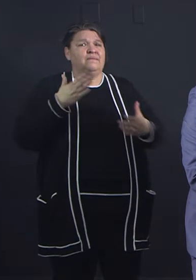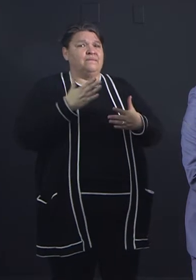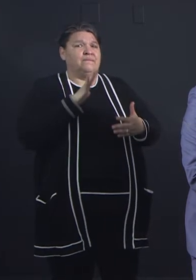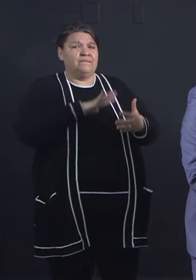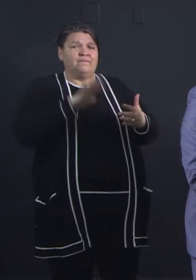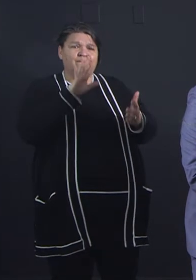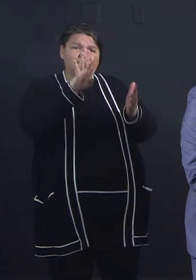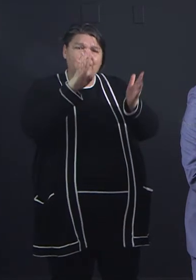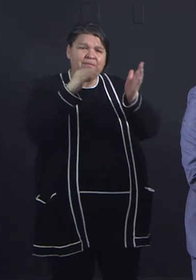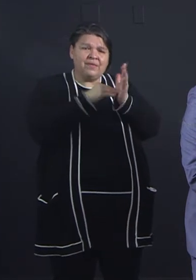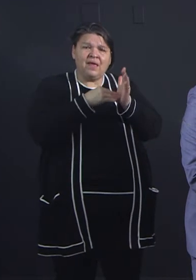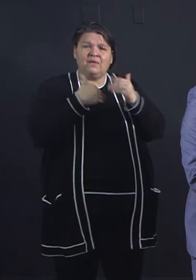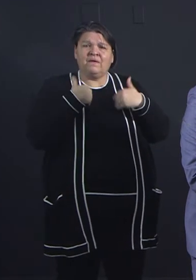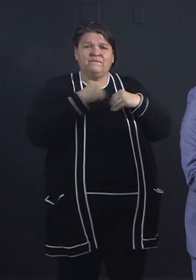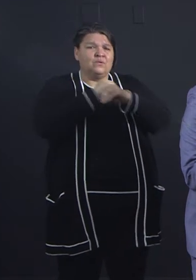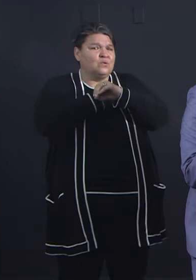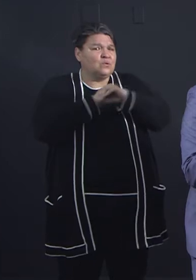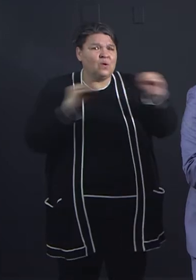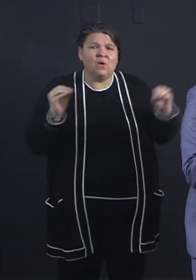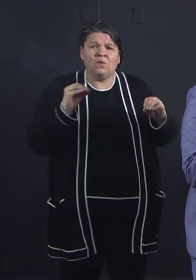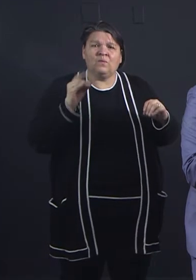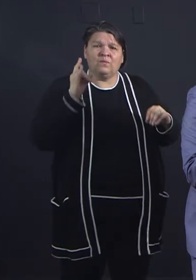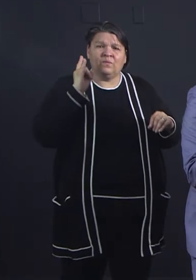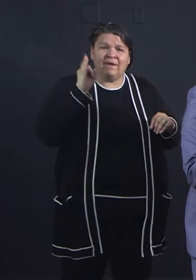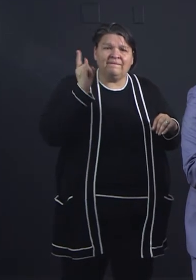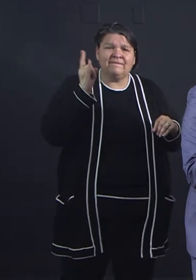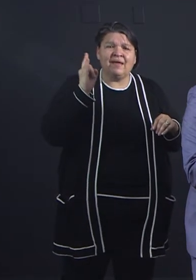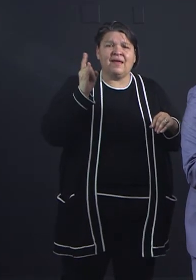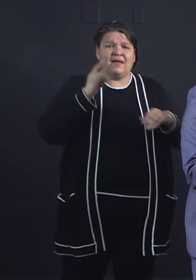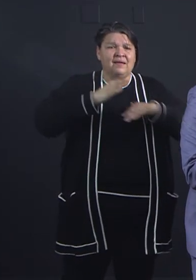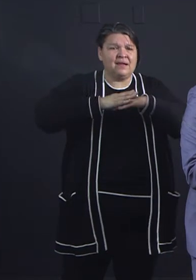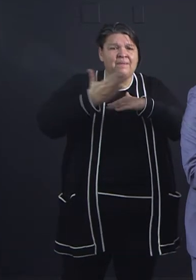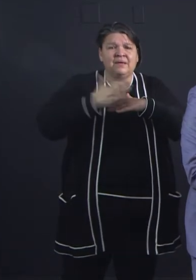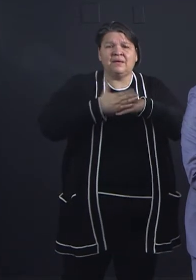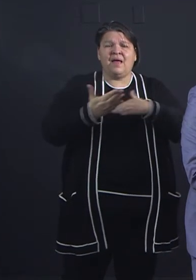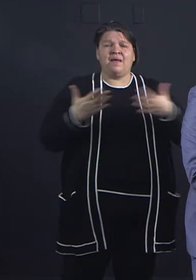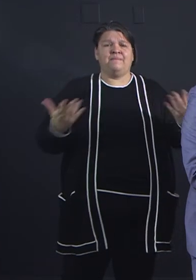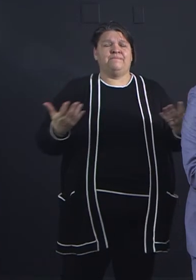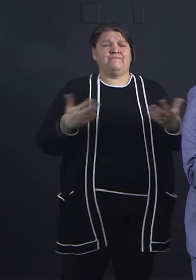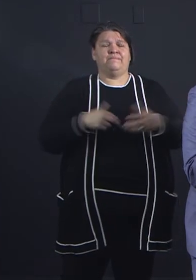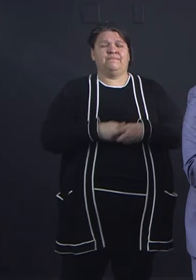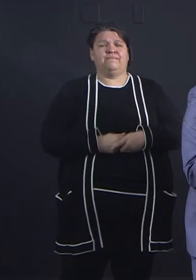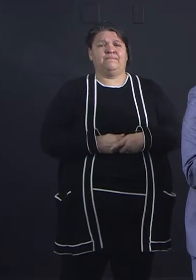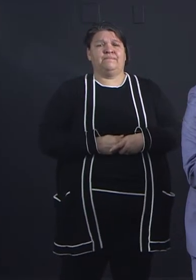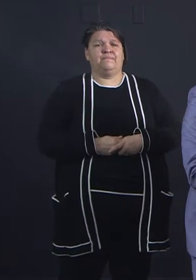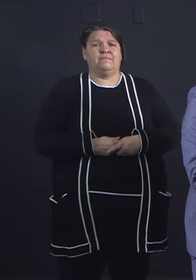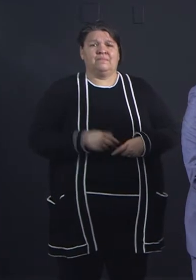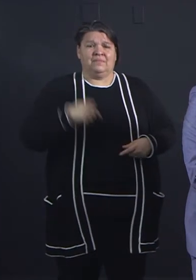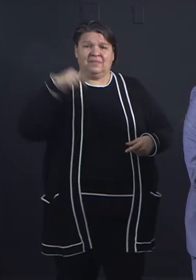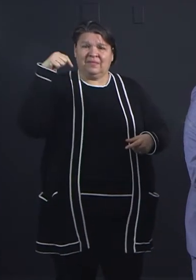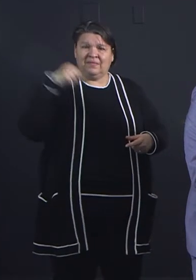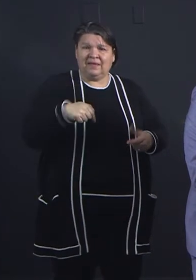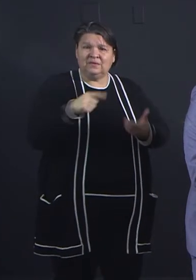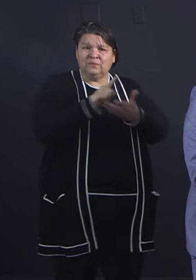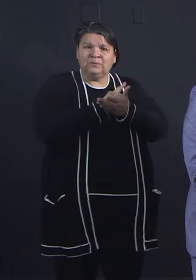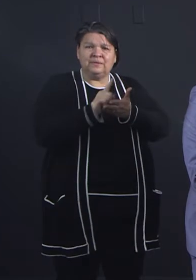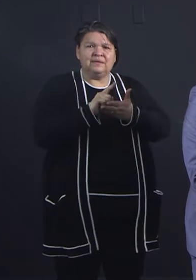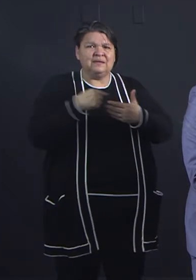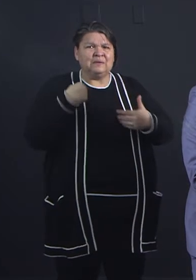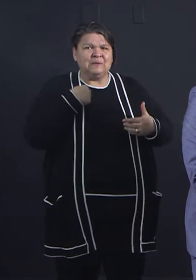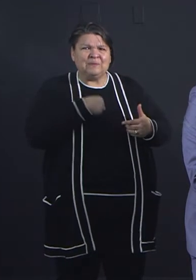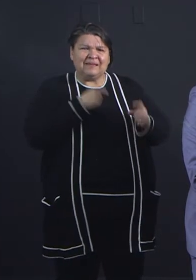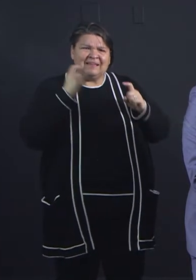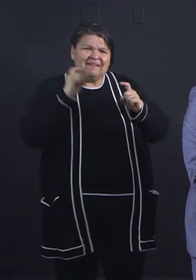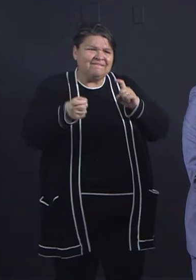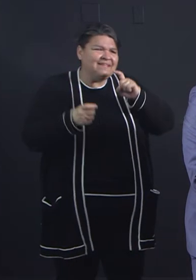our support staff all work together. And this week alone, we deployed 7,000 items, 7